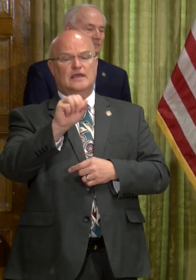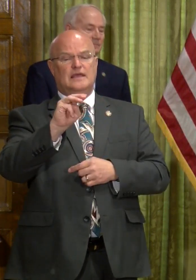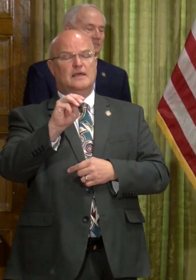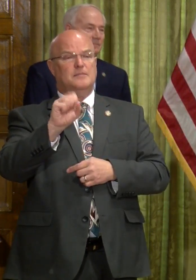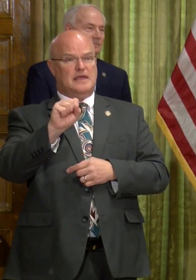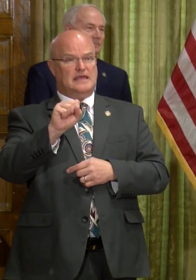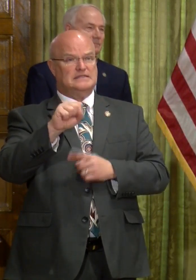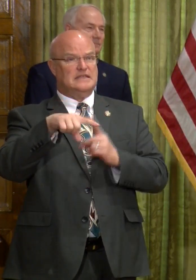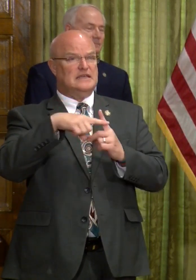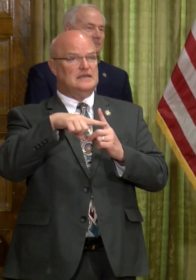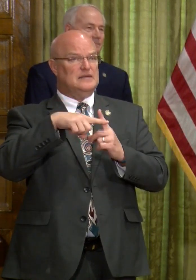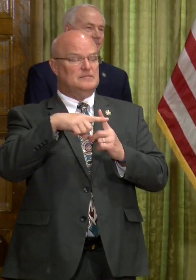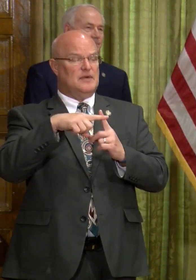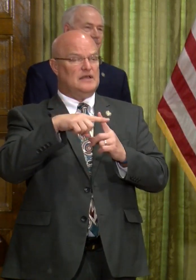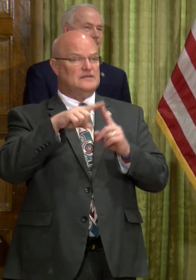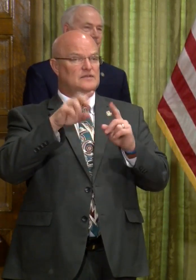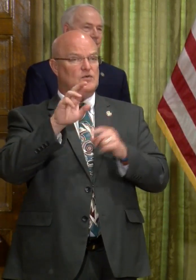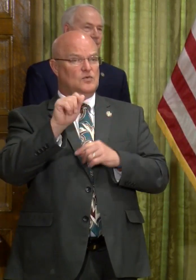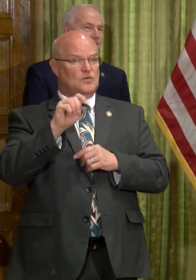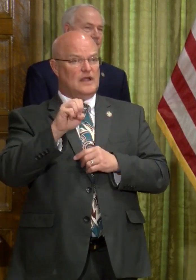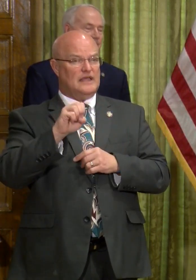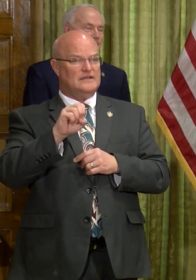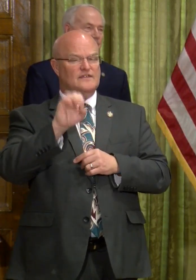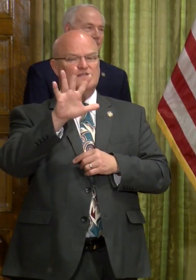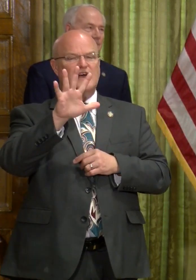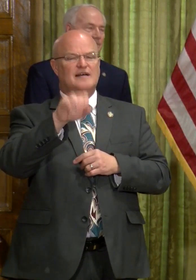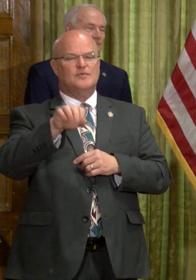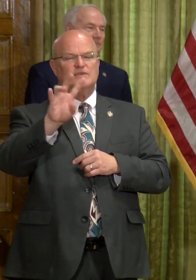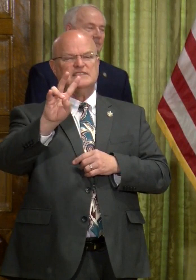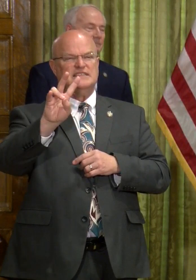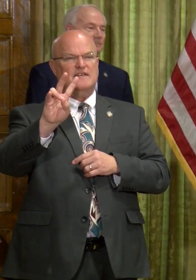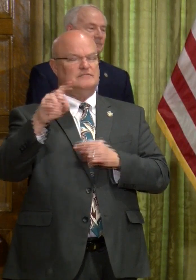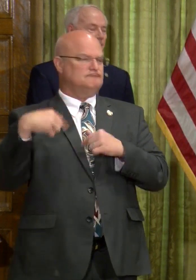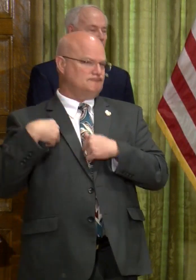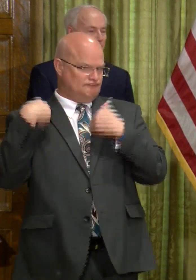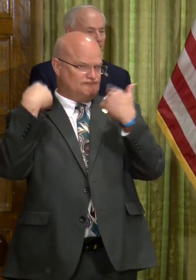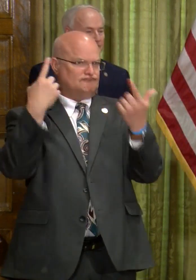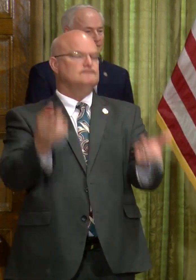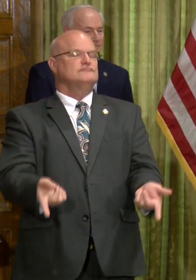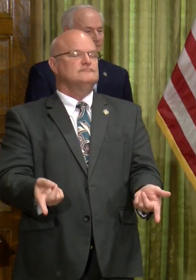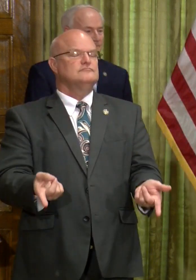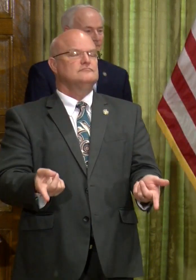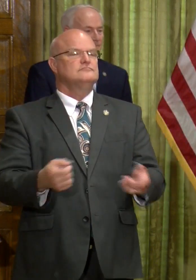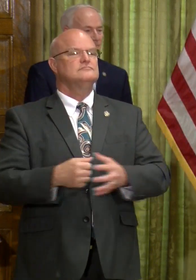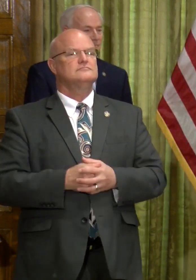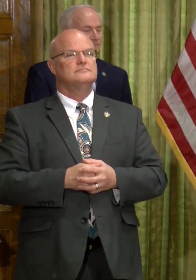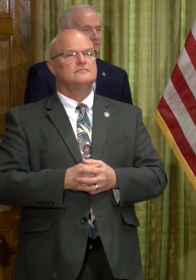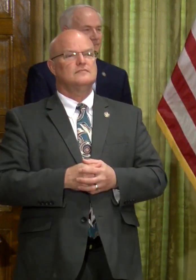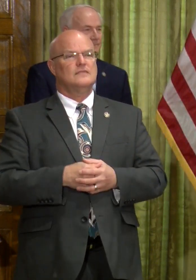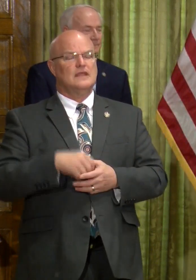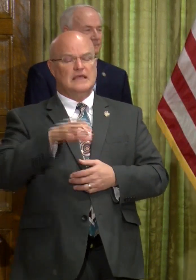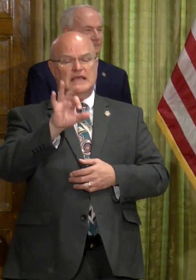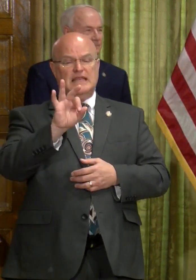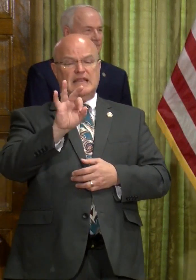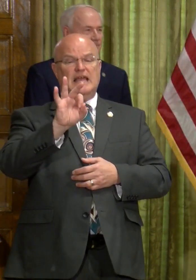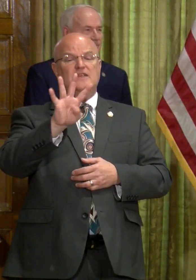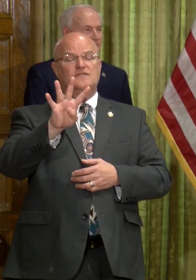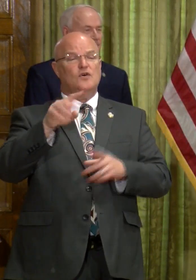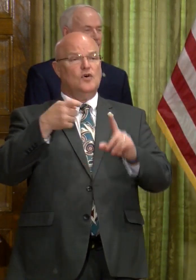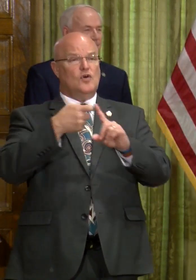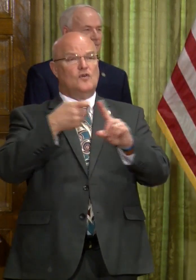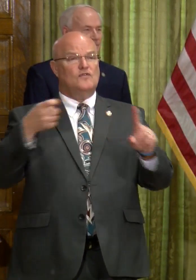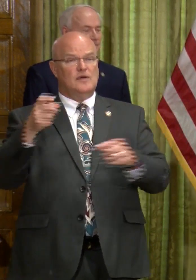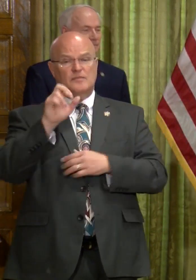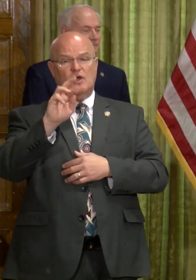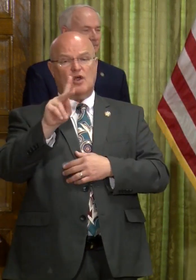and their positivity rate was 5.7%, which is about what we had been seeing before. 94 of those were from the